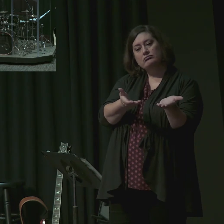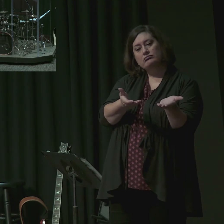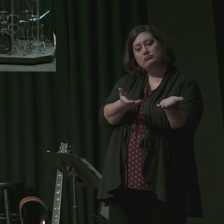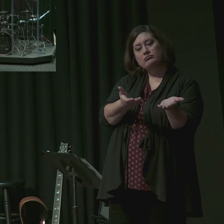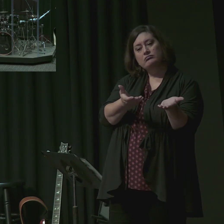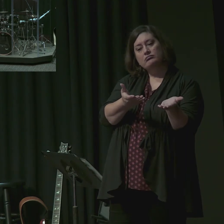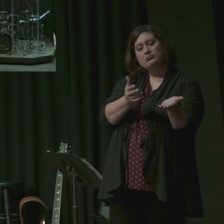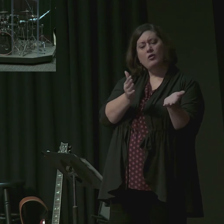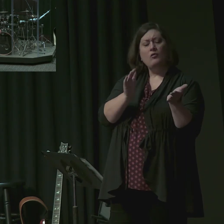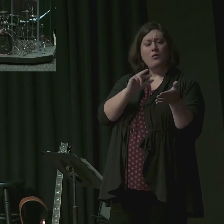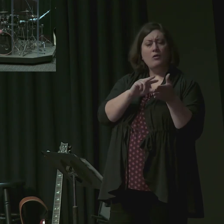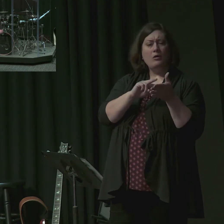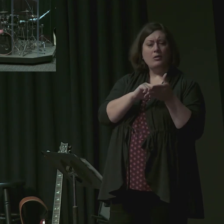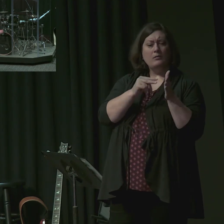human insights.